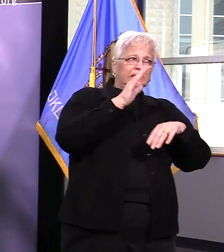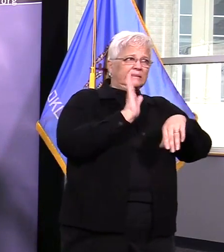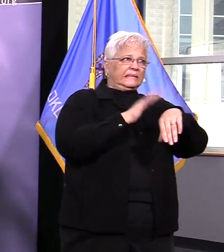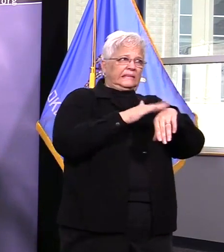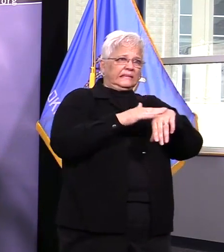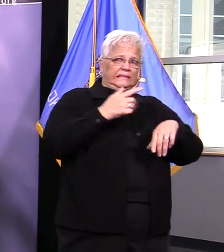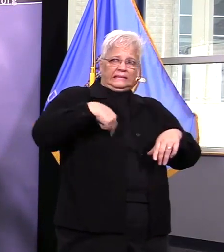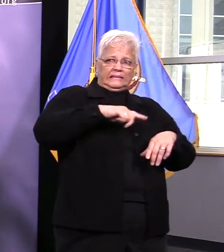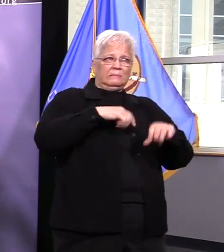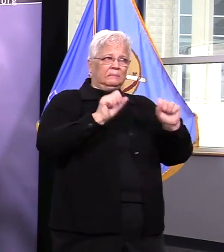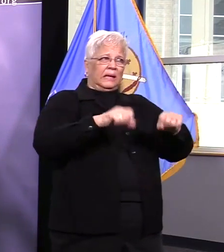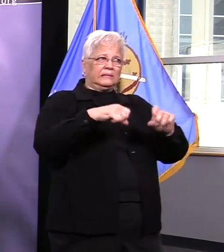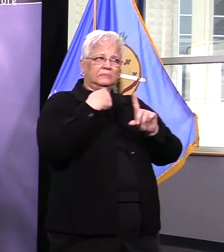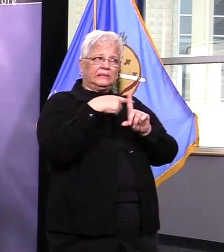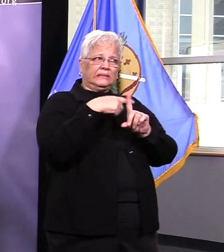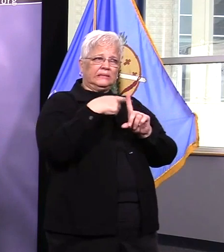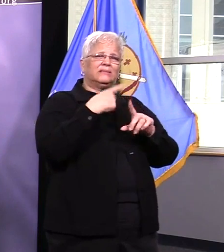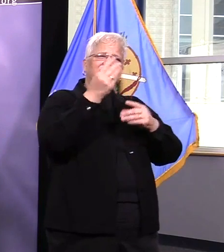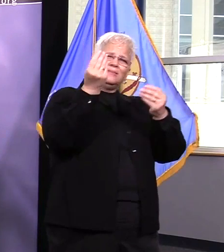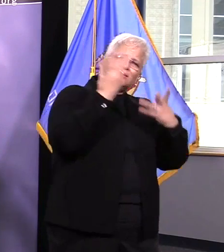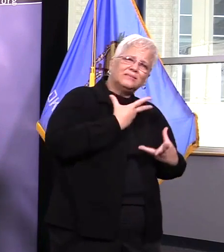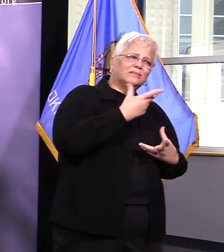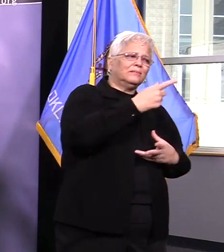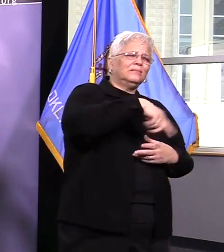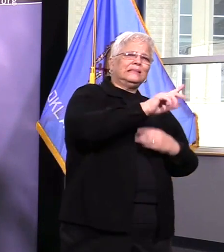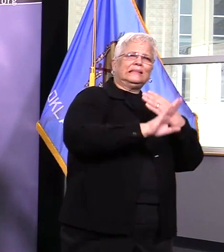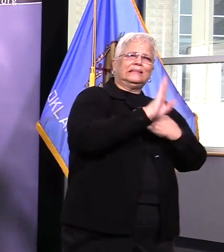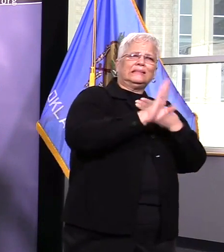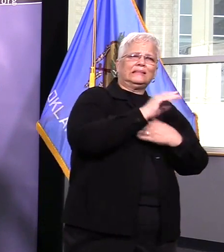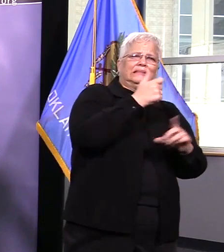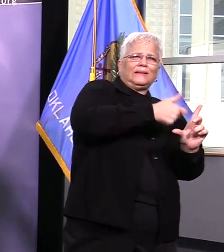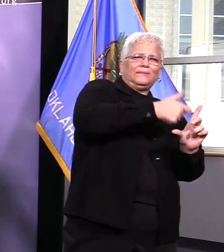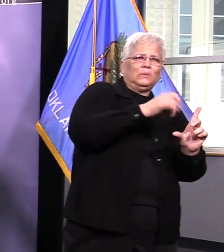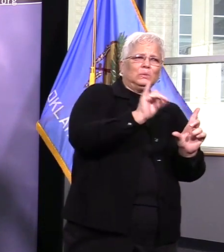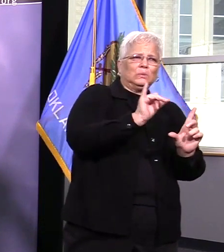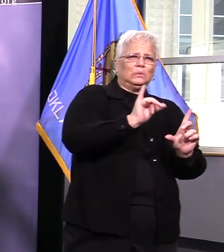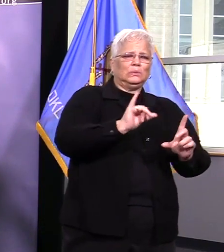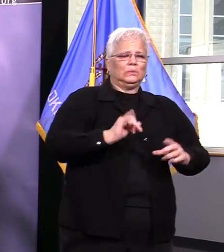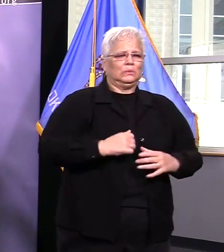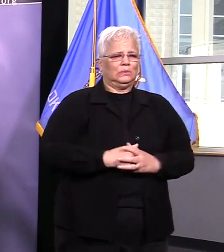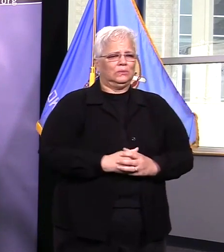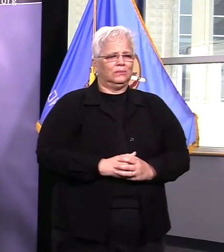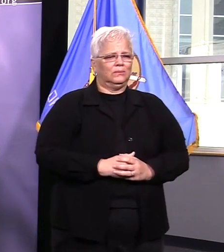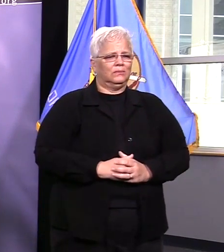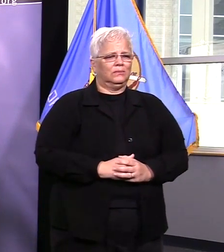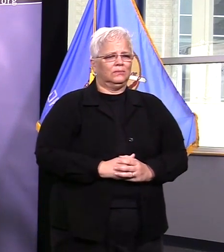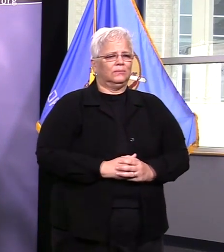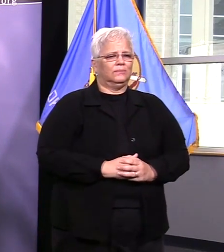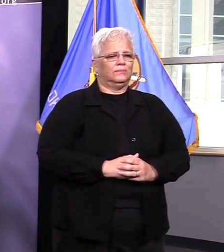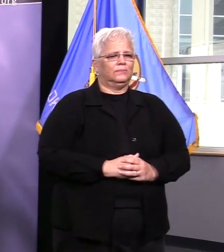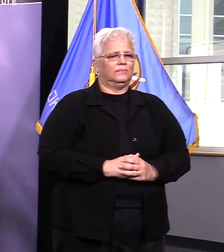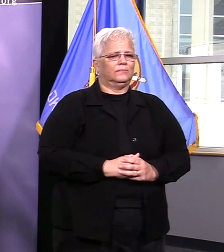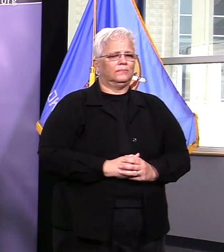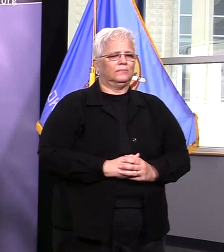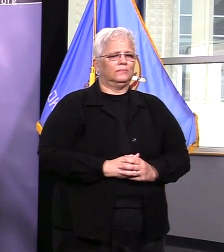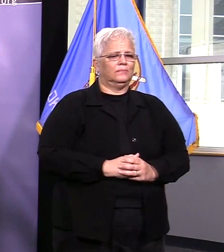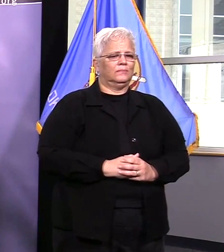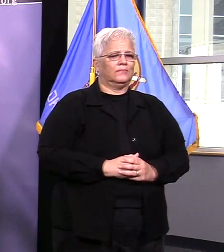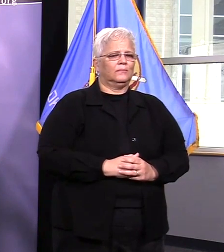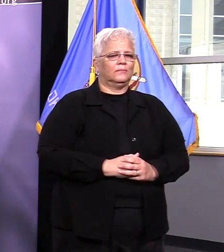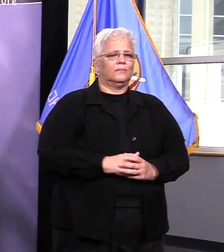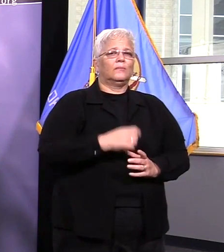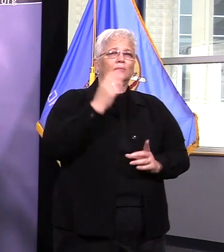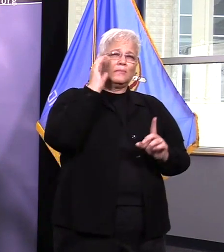but also so that our first responders do not spread that virus as they continue out through their daily